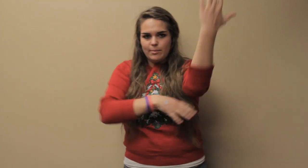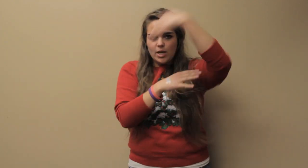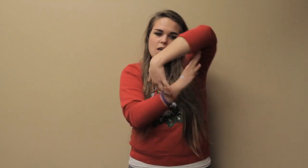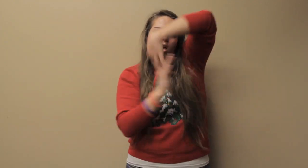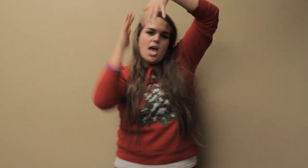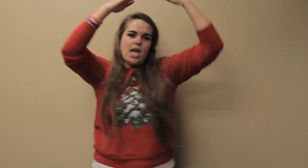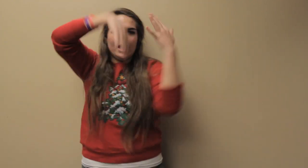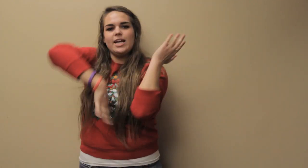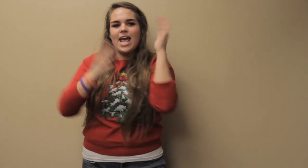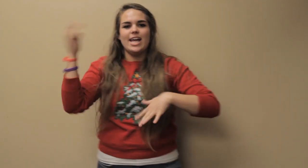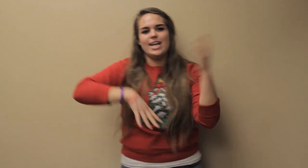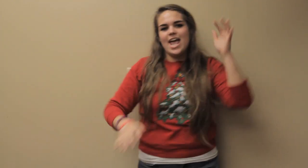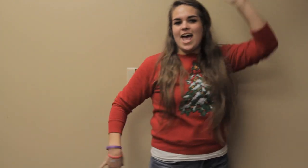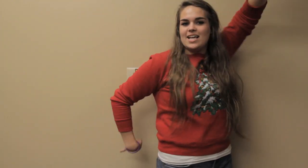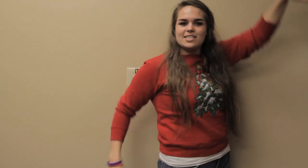B, A, N, A, N, A, S.